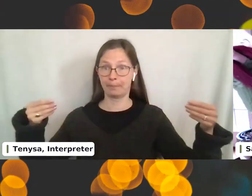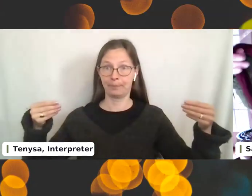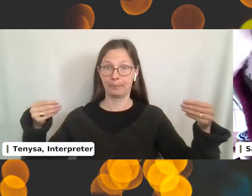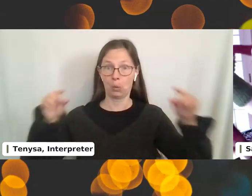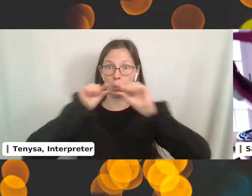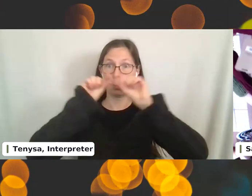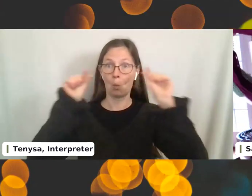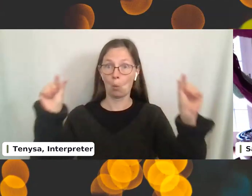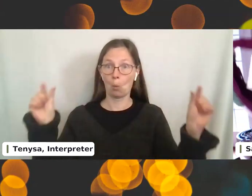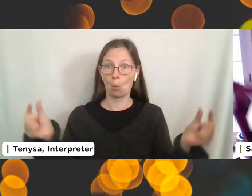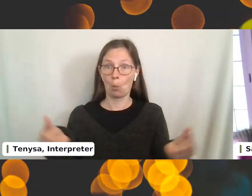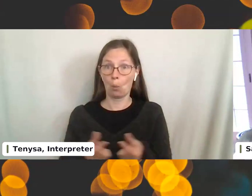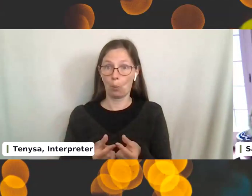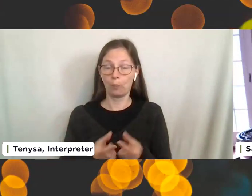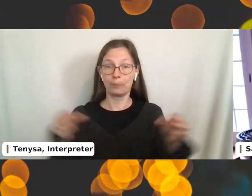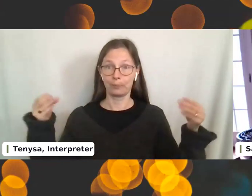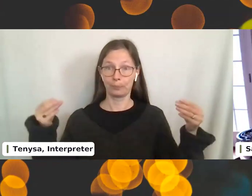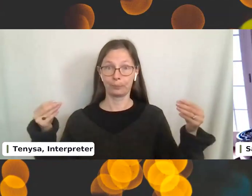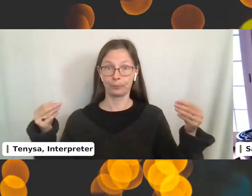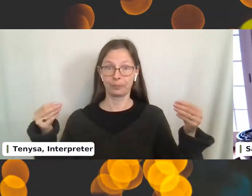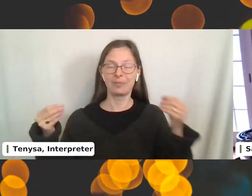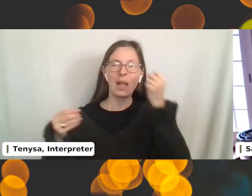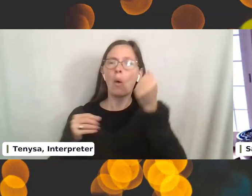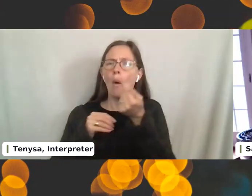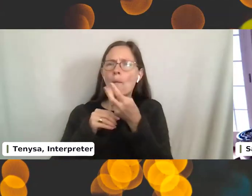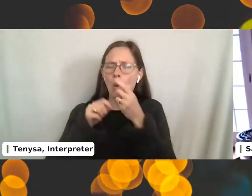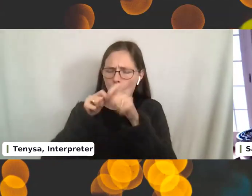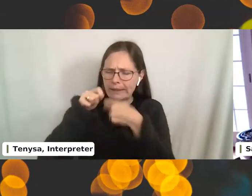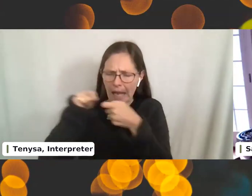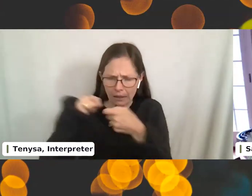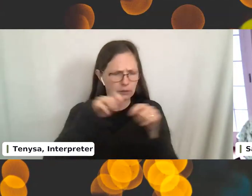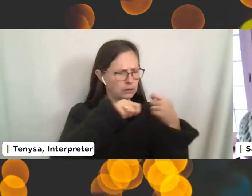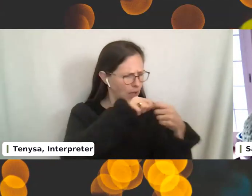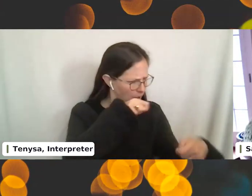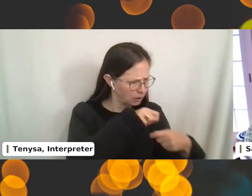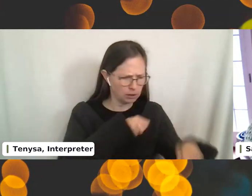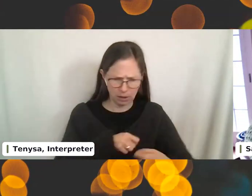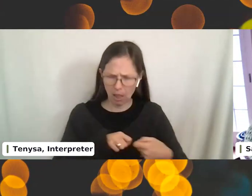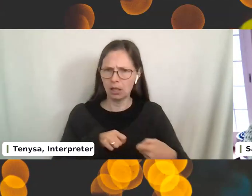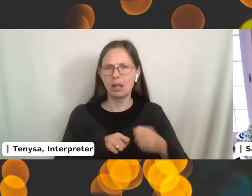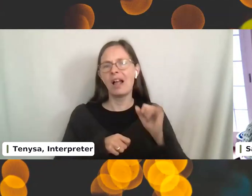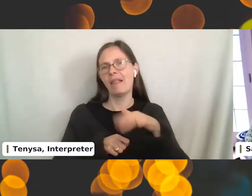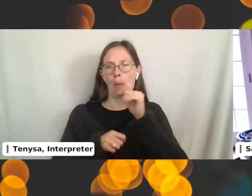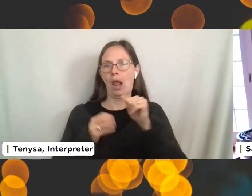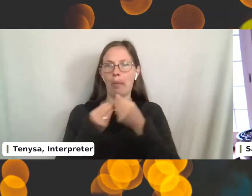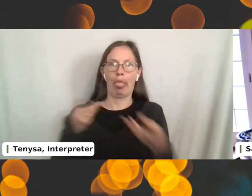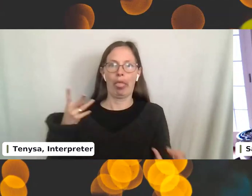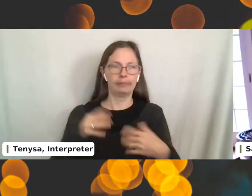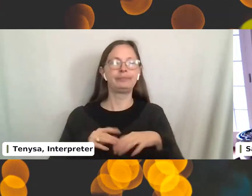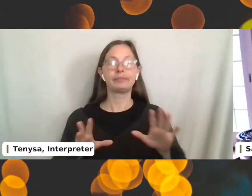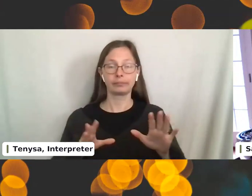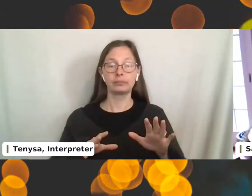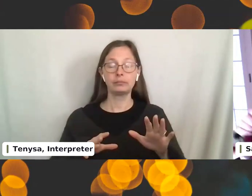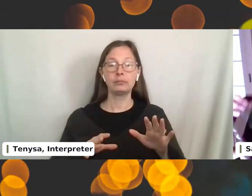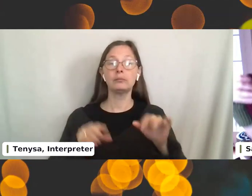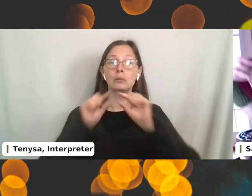like a giant loop. And it will have little areas that are tied together so that it doesn't untang, so it doesn't get tangled. You want